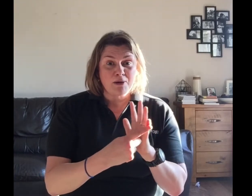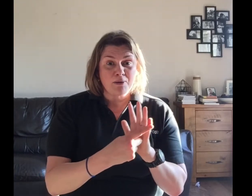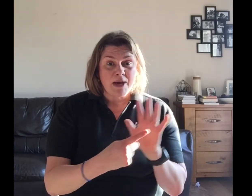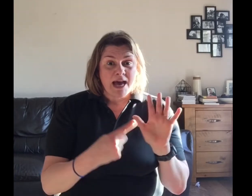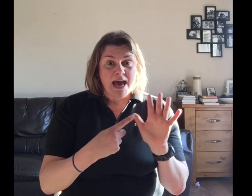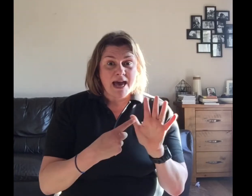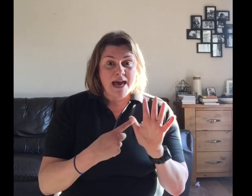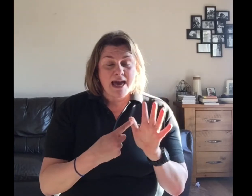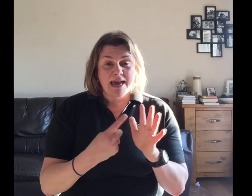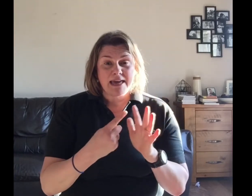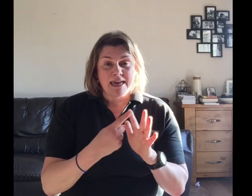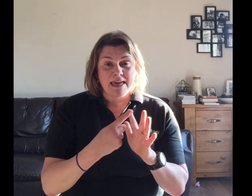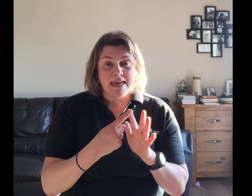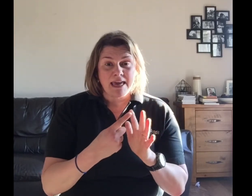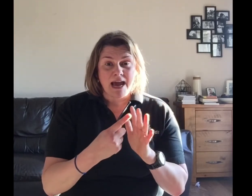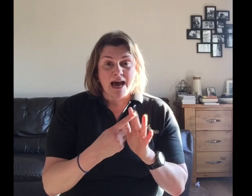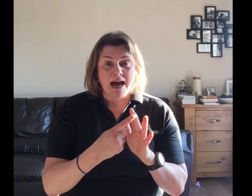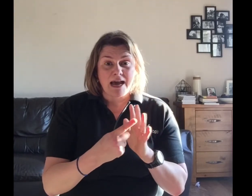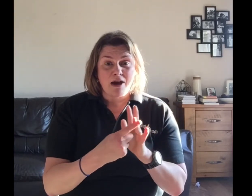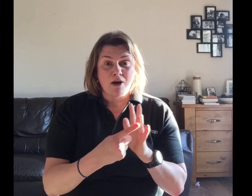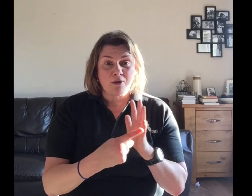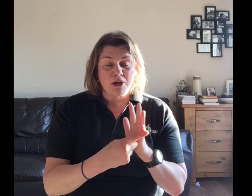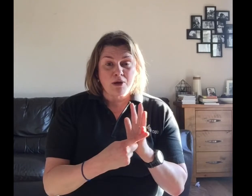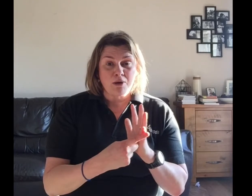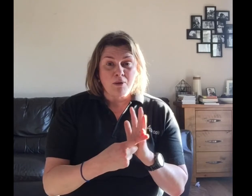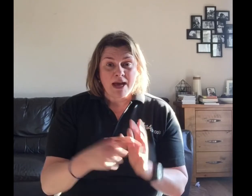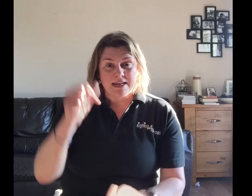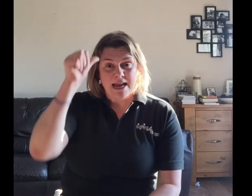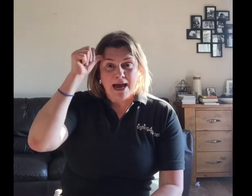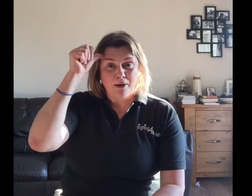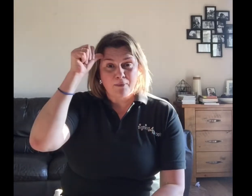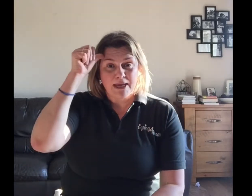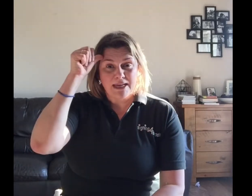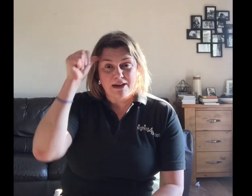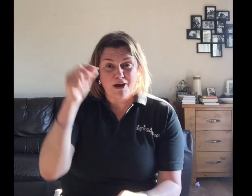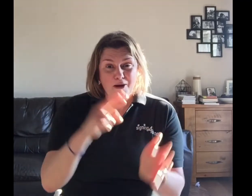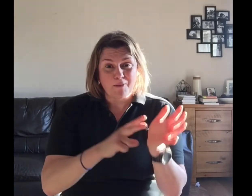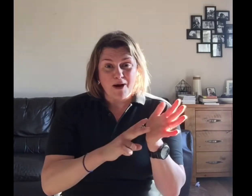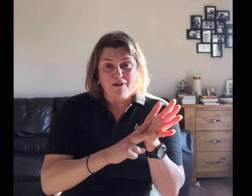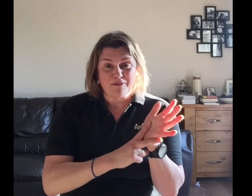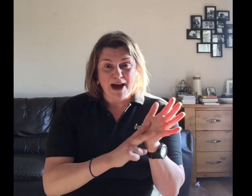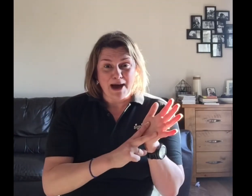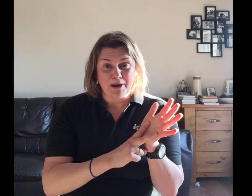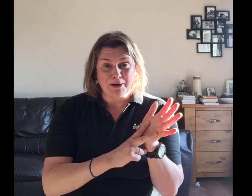A, E, I, O, U. Now we know our vowels.